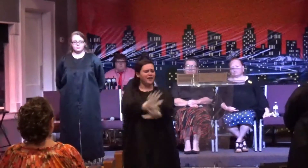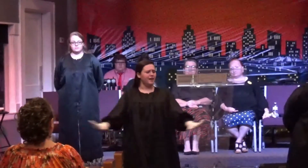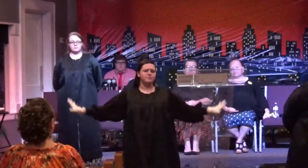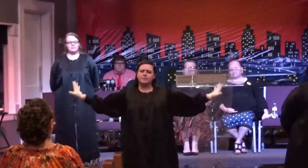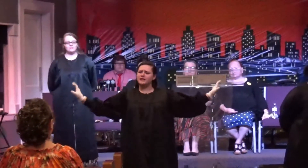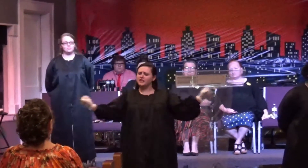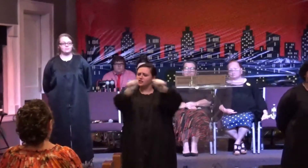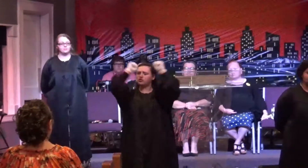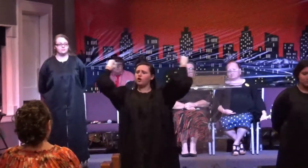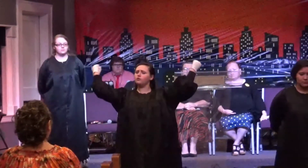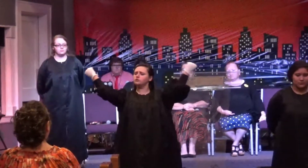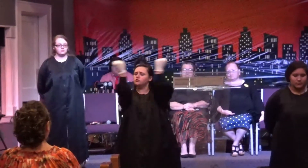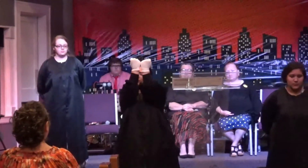can't be social